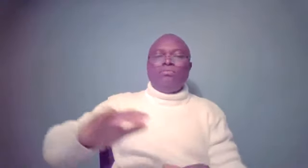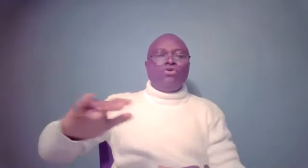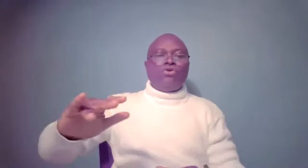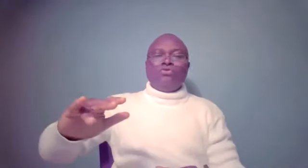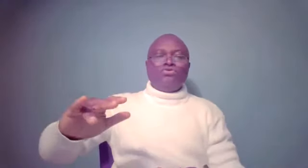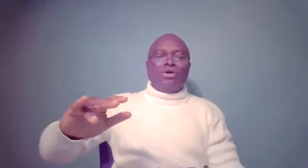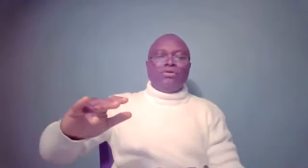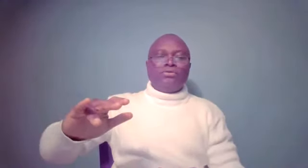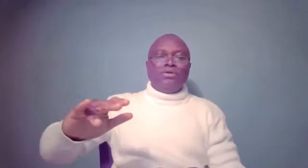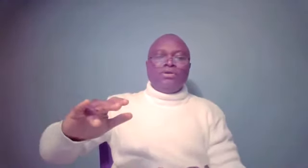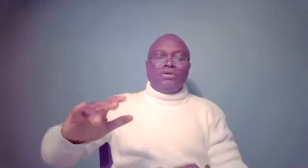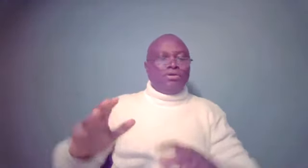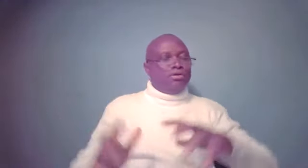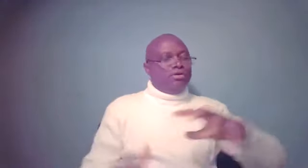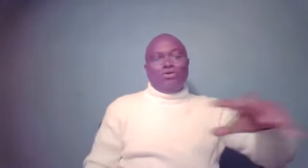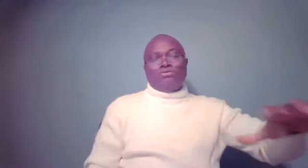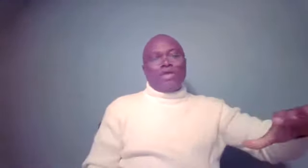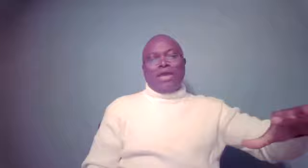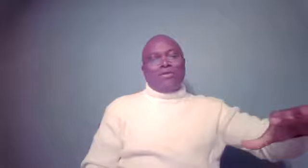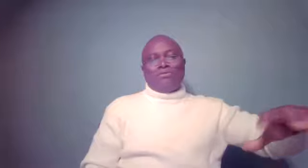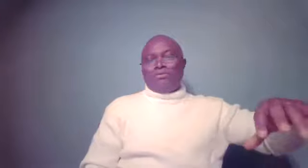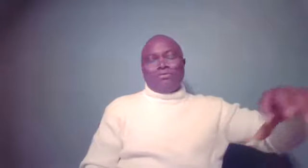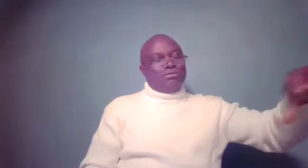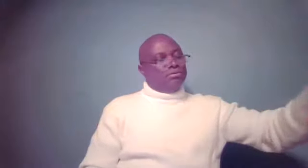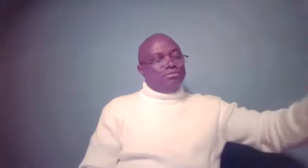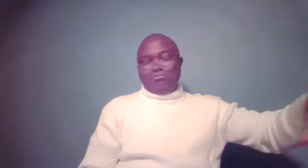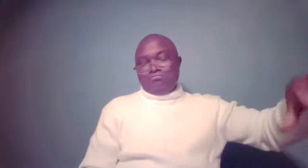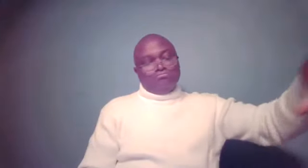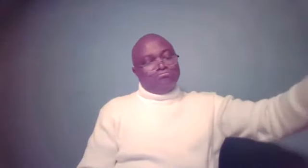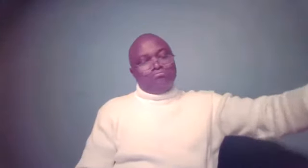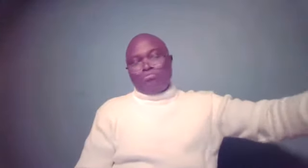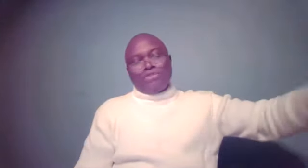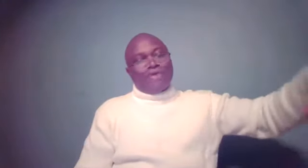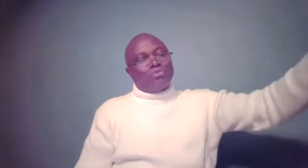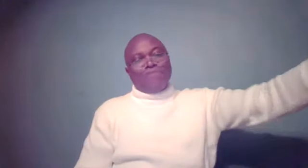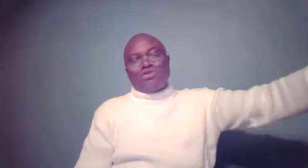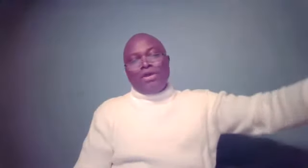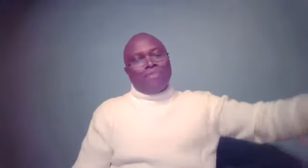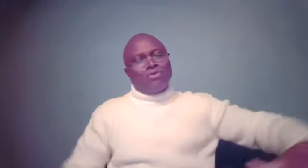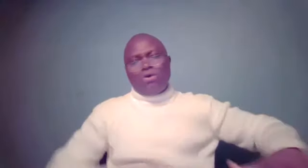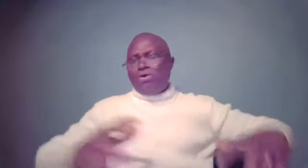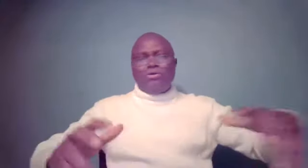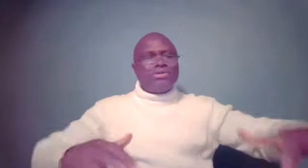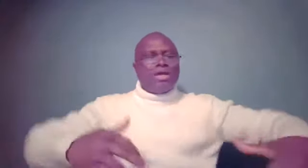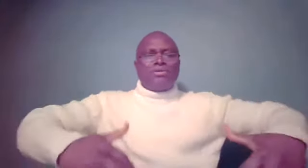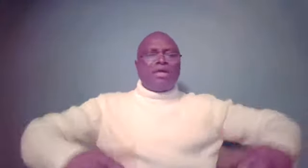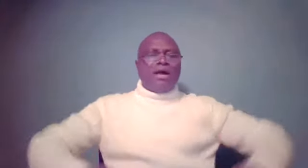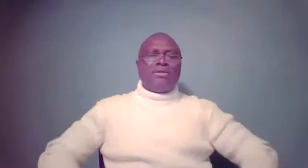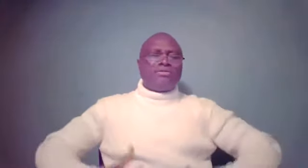they blow cold tomorrow. You know, today, Potiphar's wife saw him as, oh, you know, he's a handsome guy. He's,